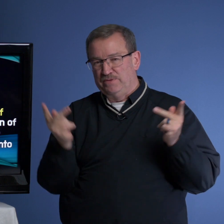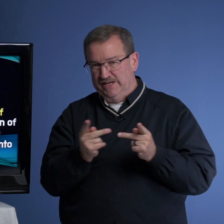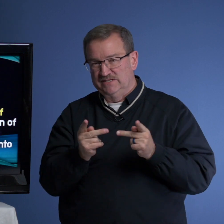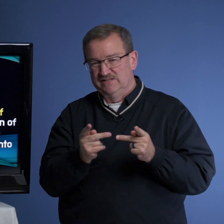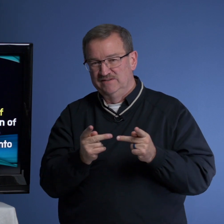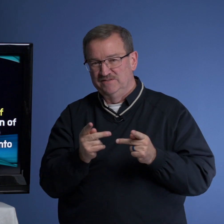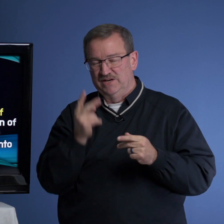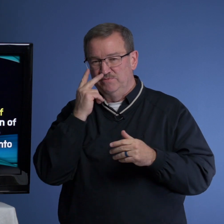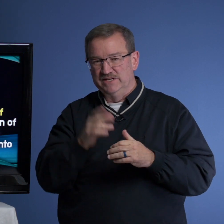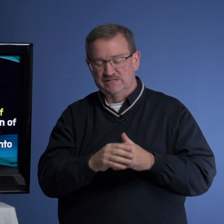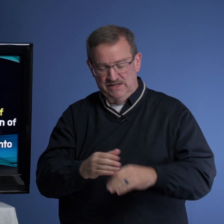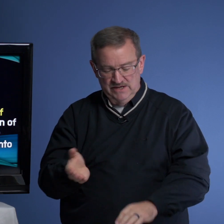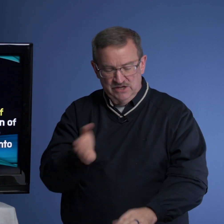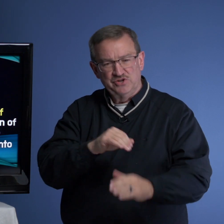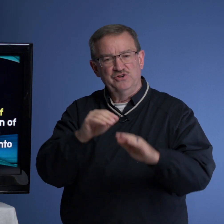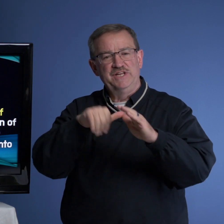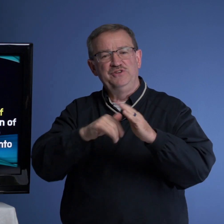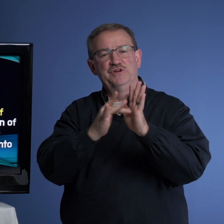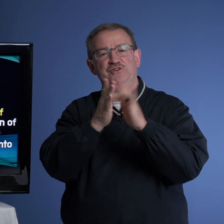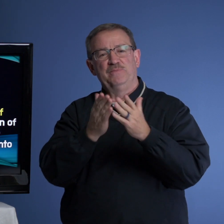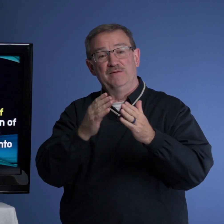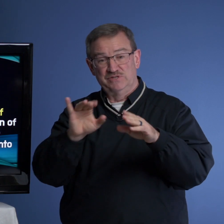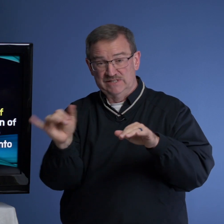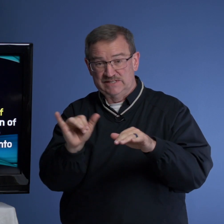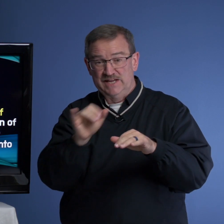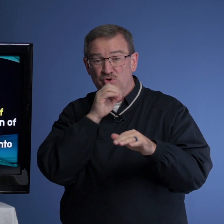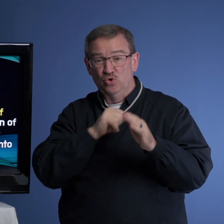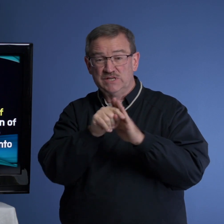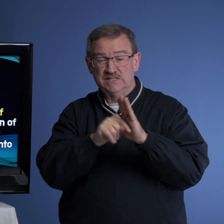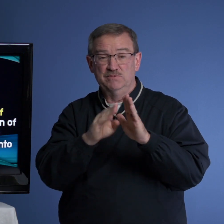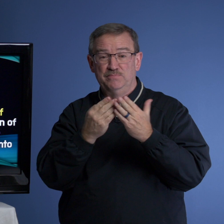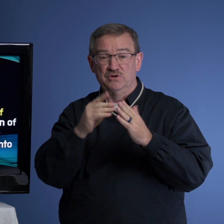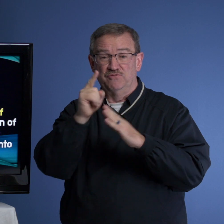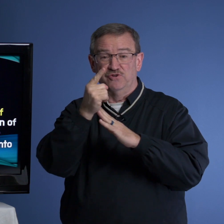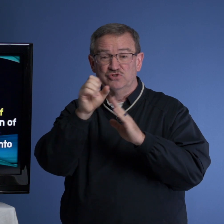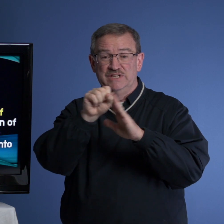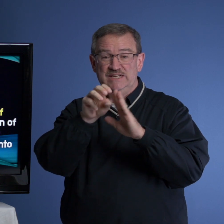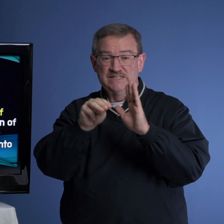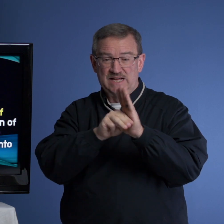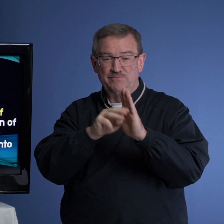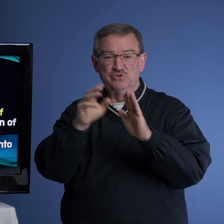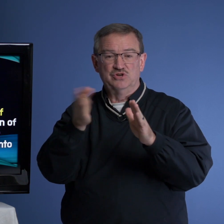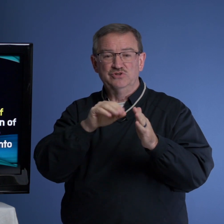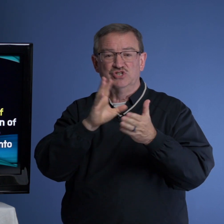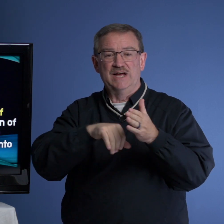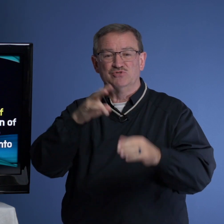place that we might see it. Turn in your Bible's same Old Testament book of 1 Samuel. Turn to chapter